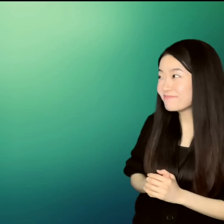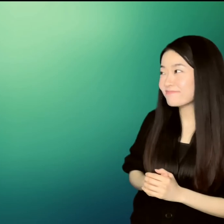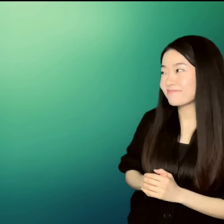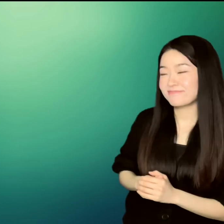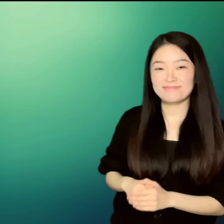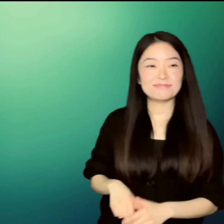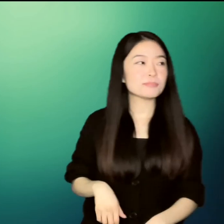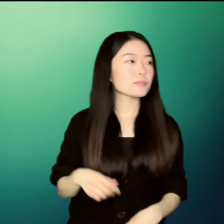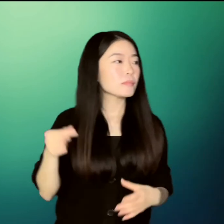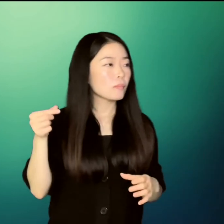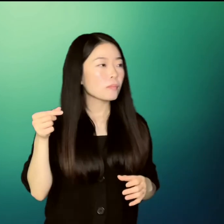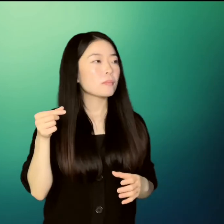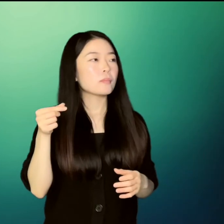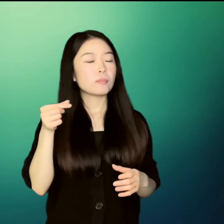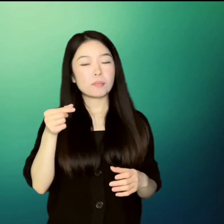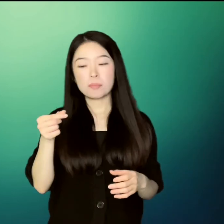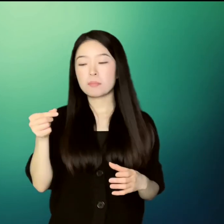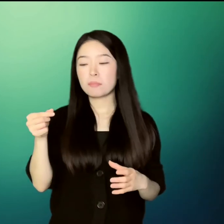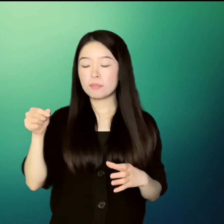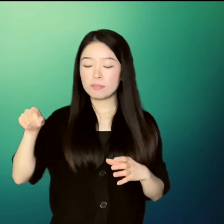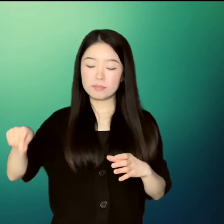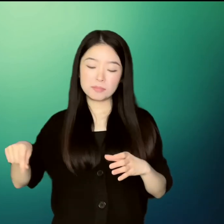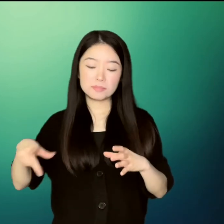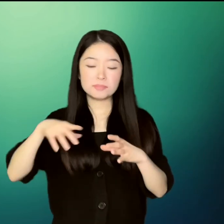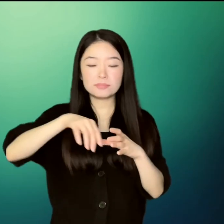her. Un He took out the rest of the paper.